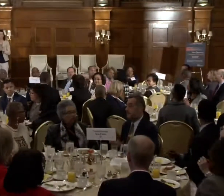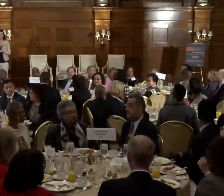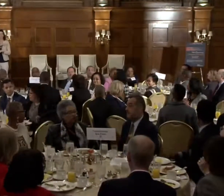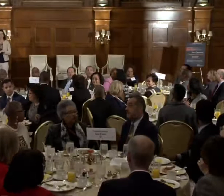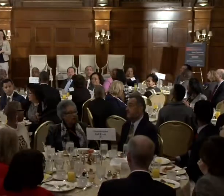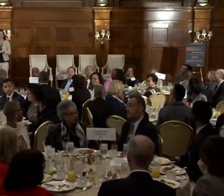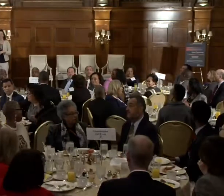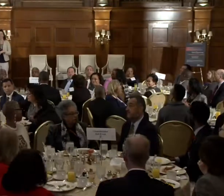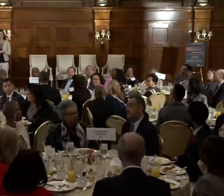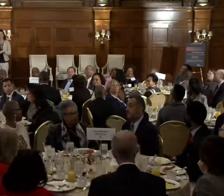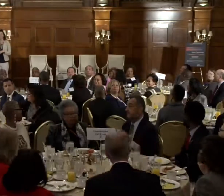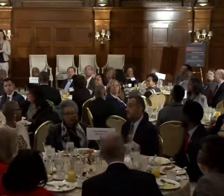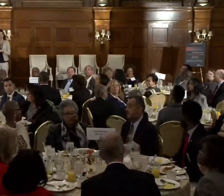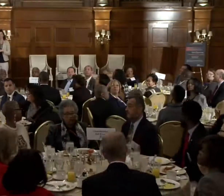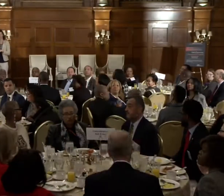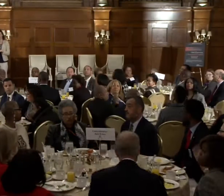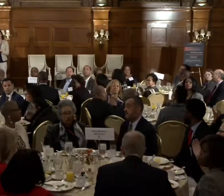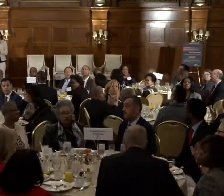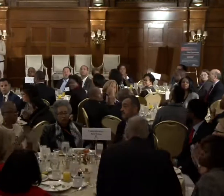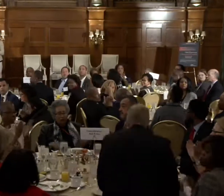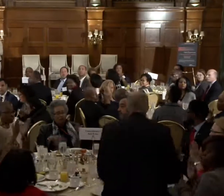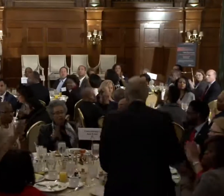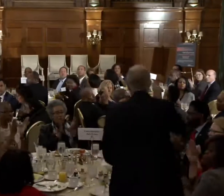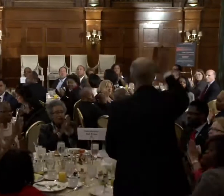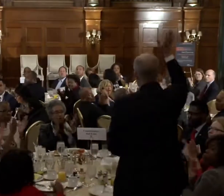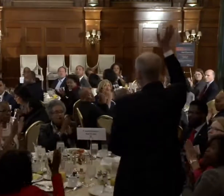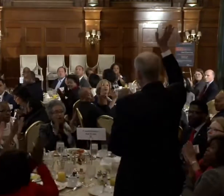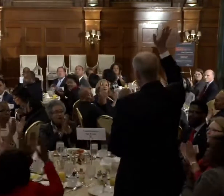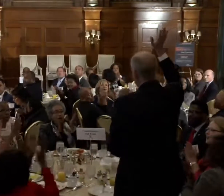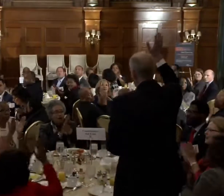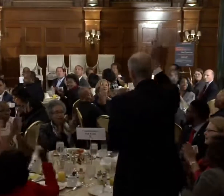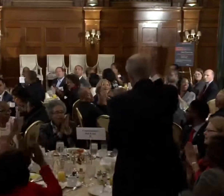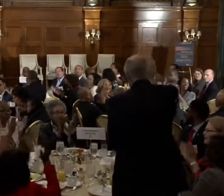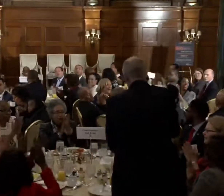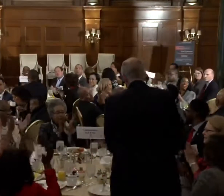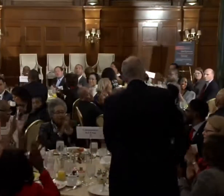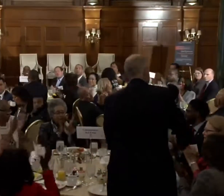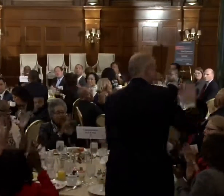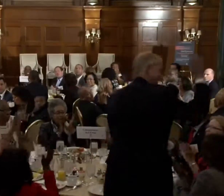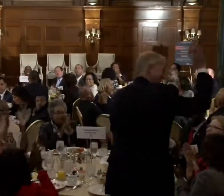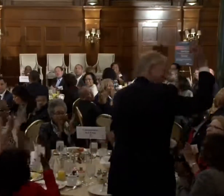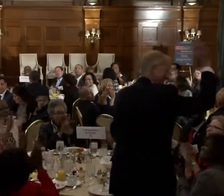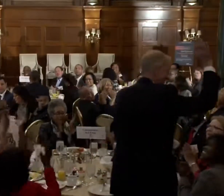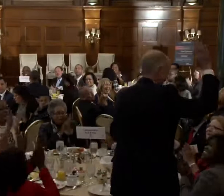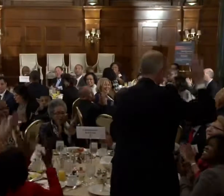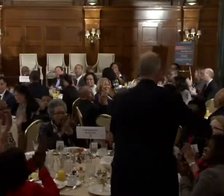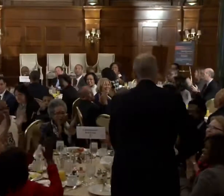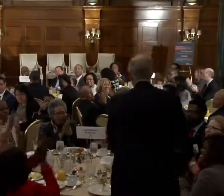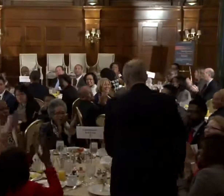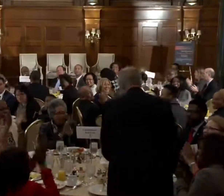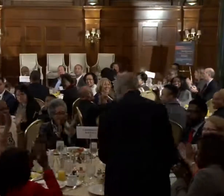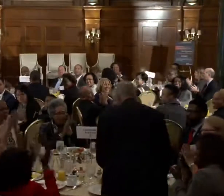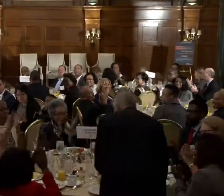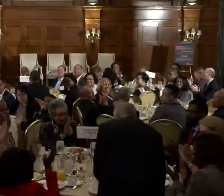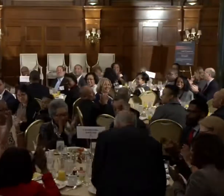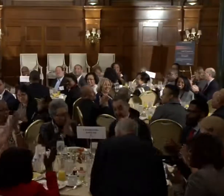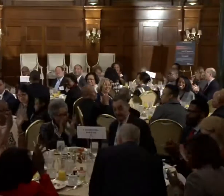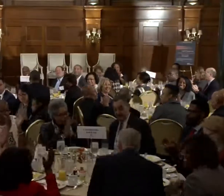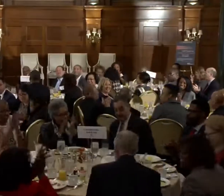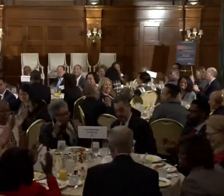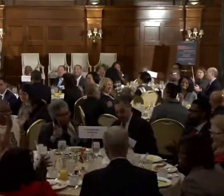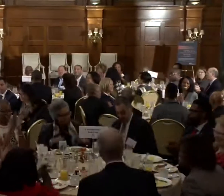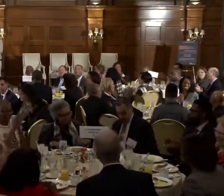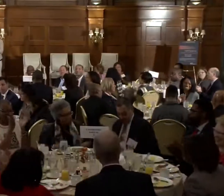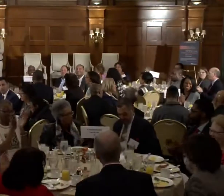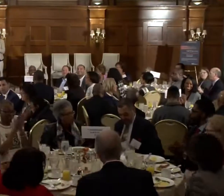Councilmember Jack Evans, also known as Jack Evans, from Ward 2. Give him a